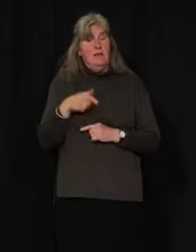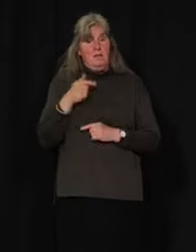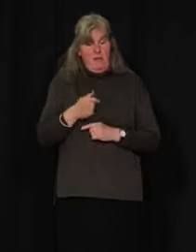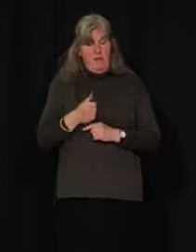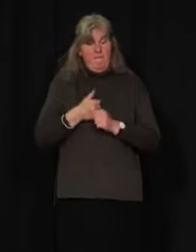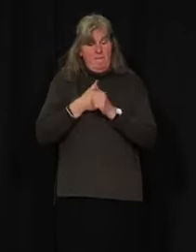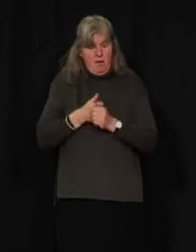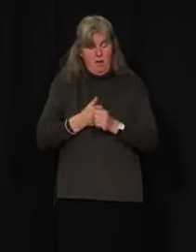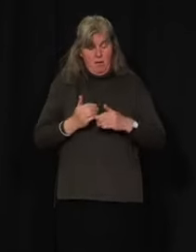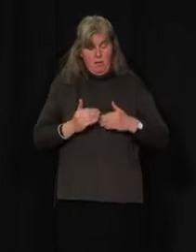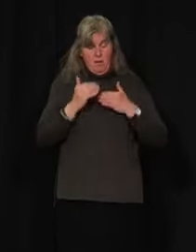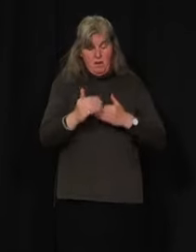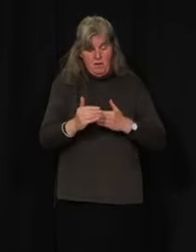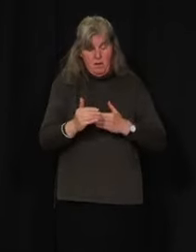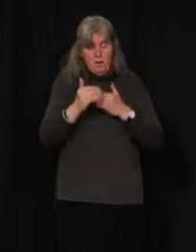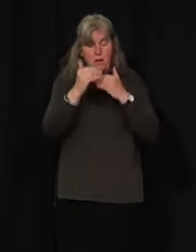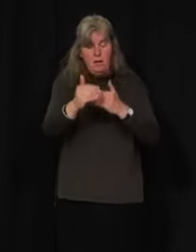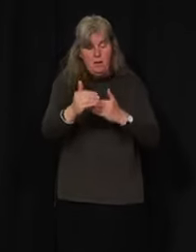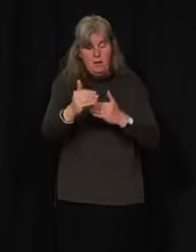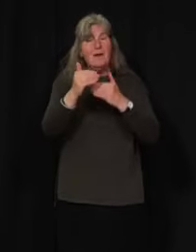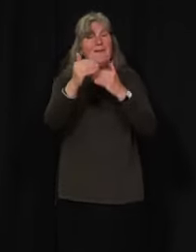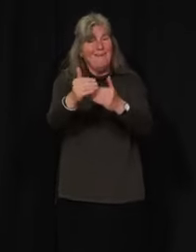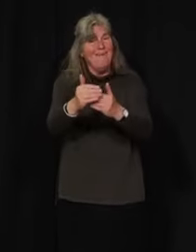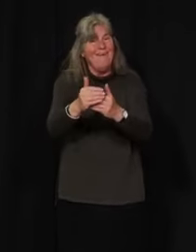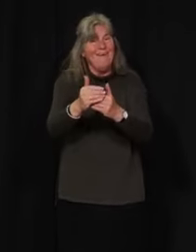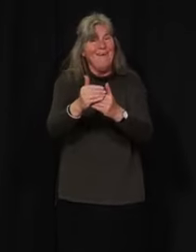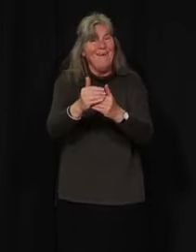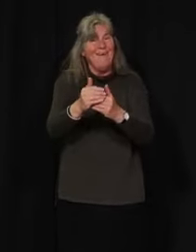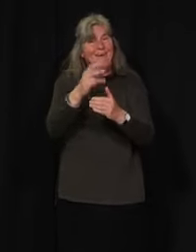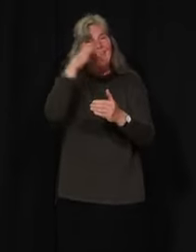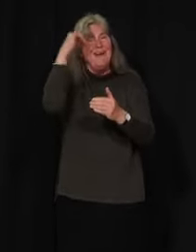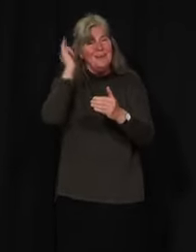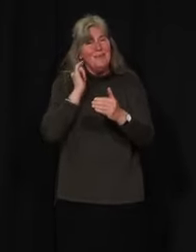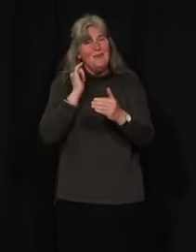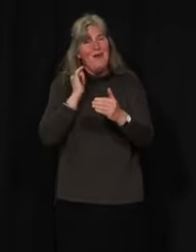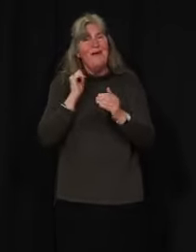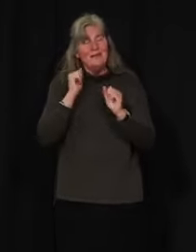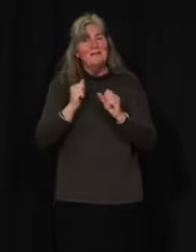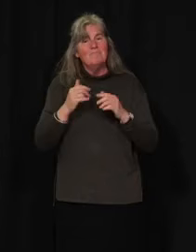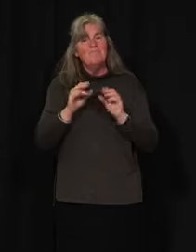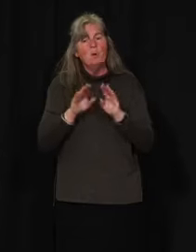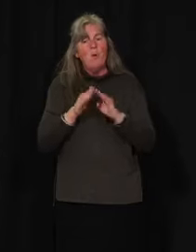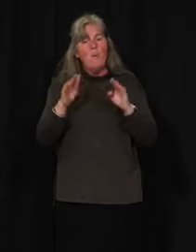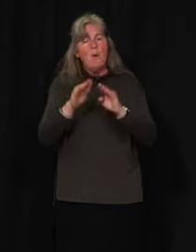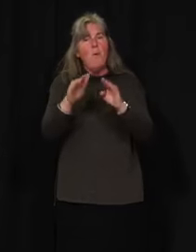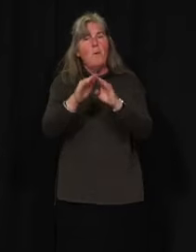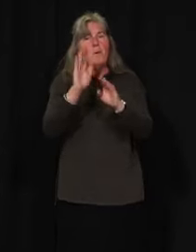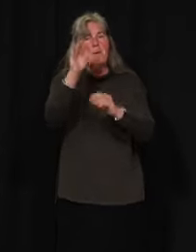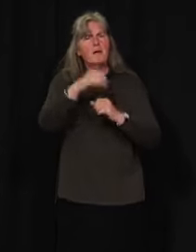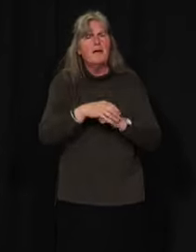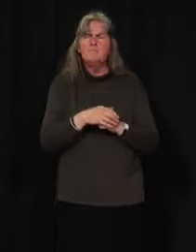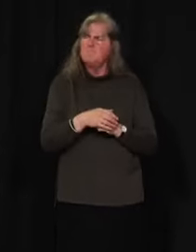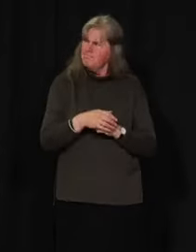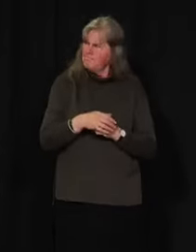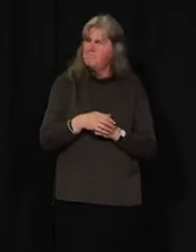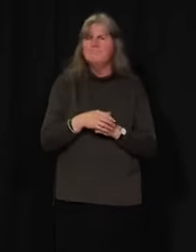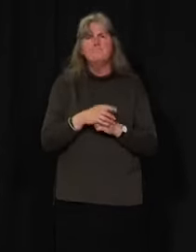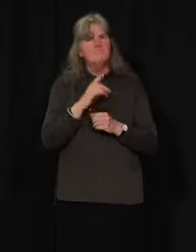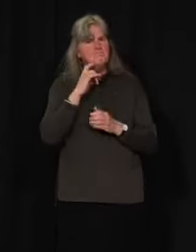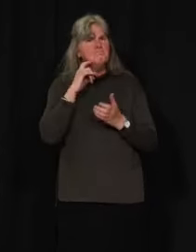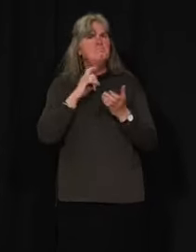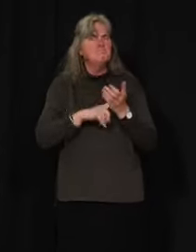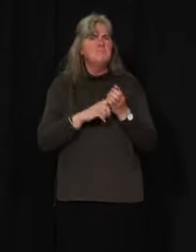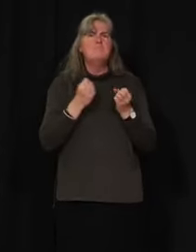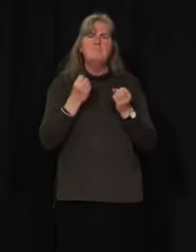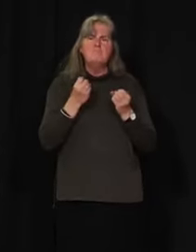path, we will be in a good place to move our territorial plan forward. We have received a lot of support from many